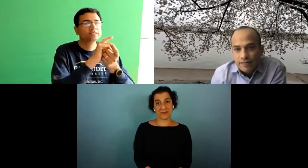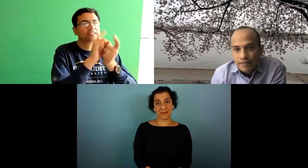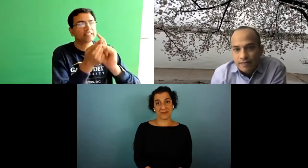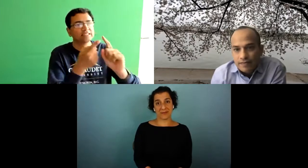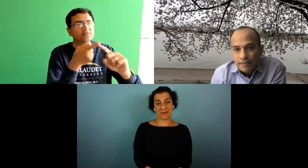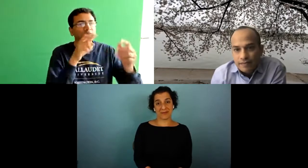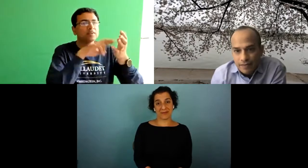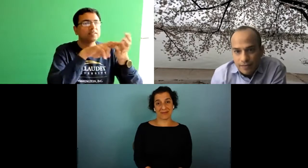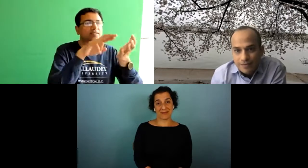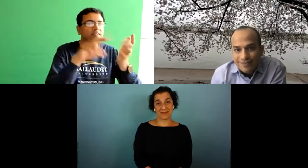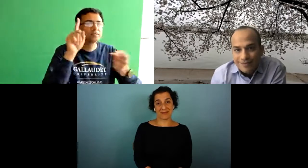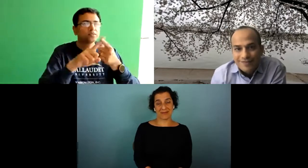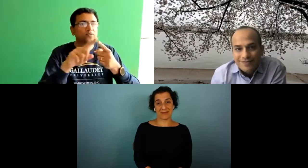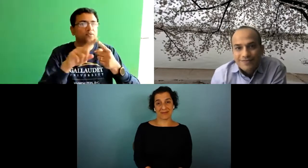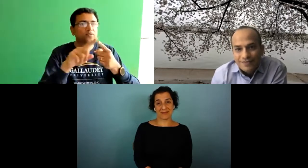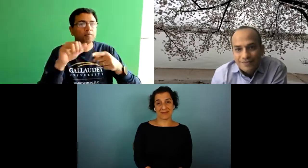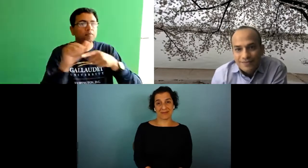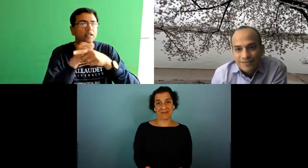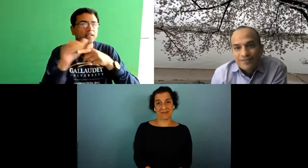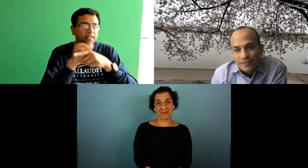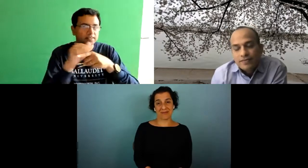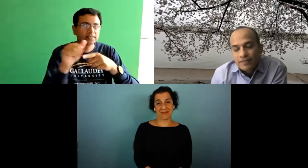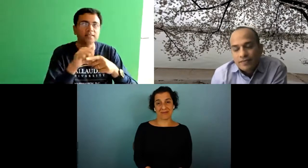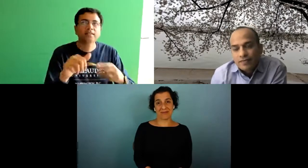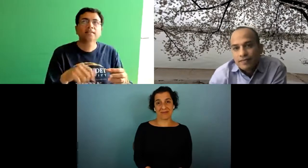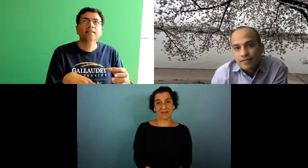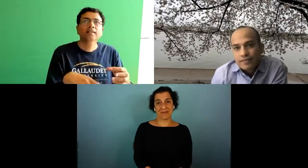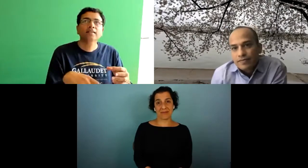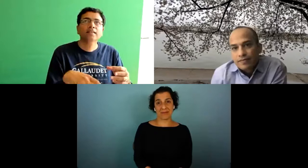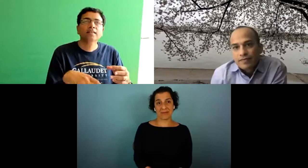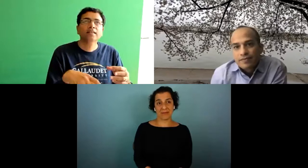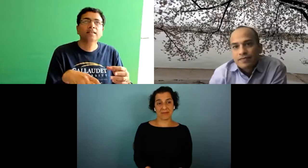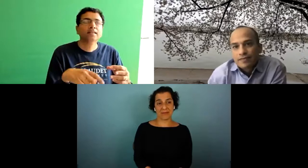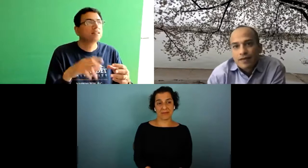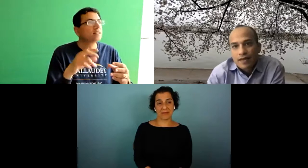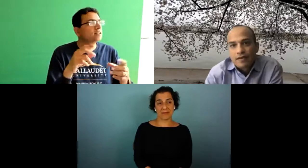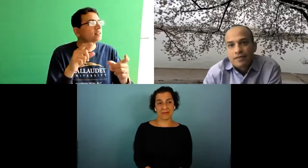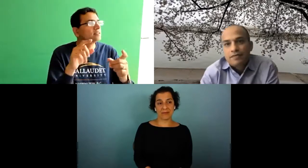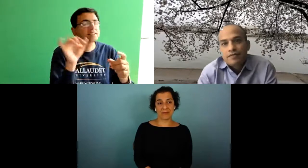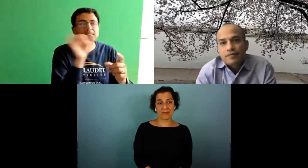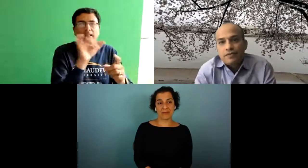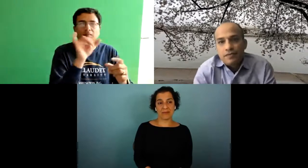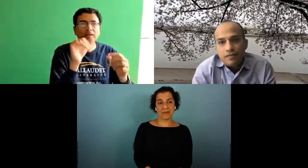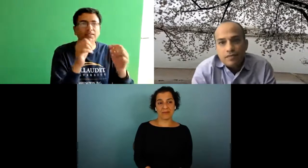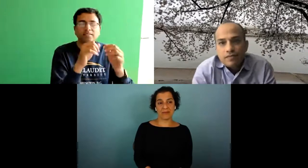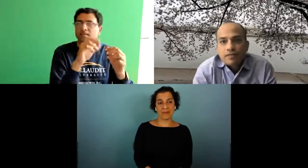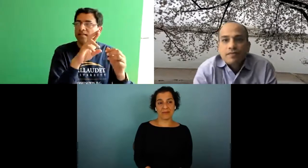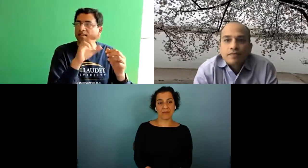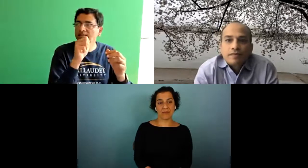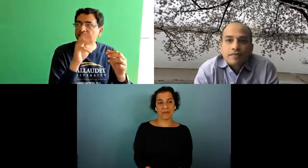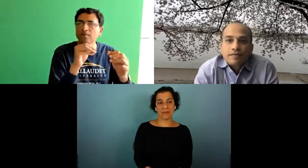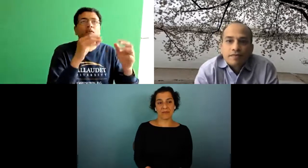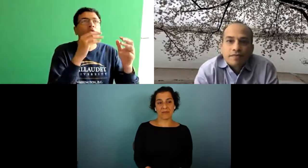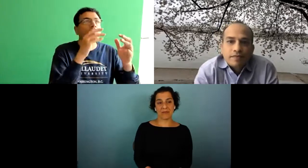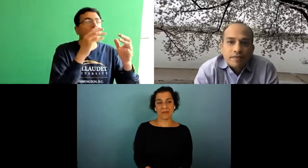i think that's really hard to transition from research to practice that sort of translation is difficult in general um